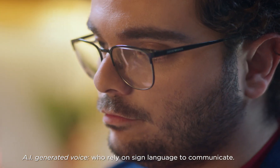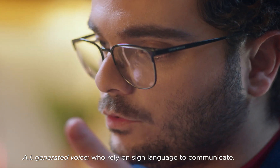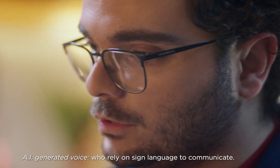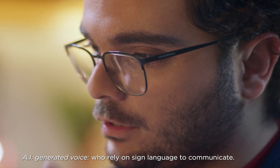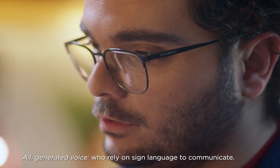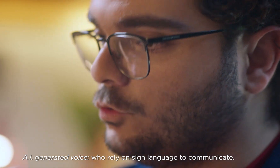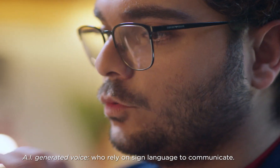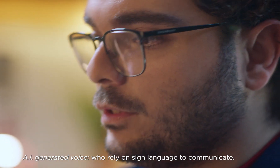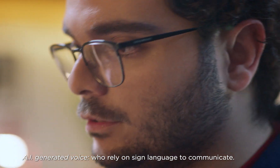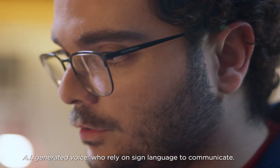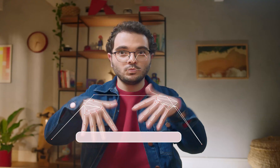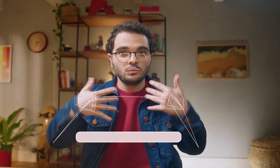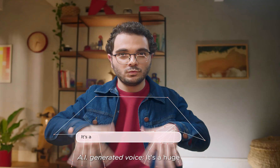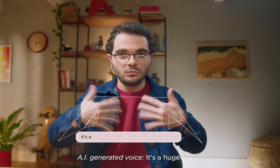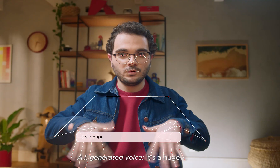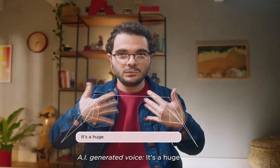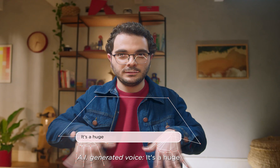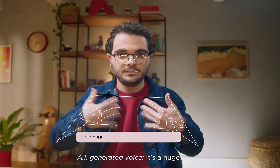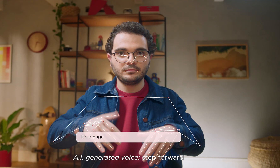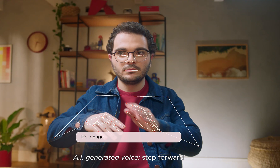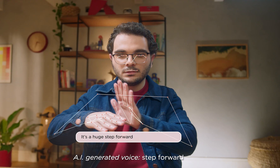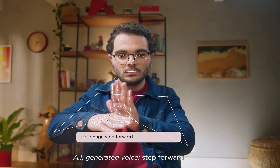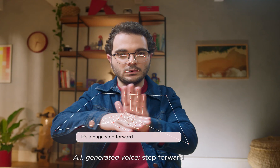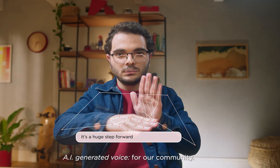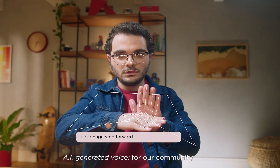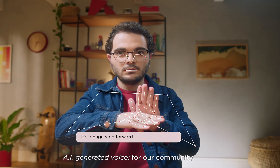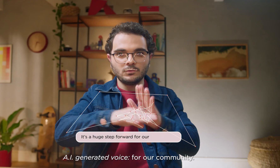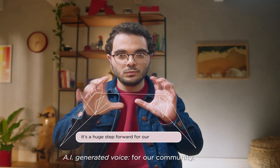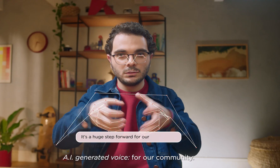language to communicate it's a huge step forward for our community